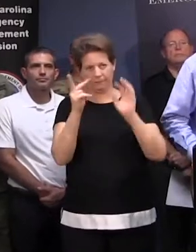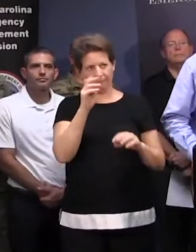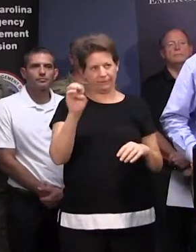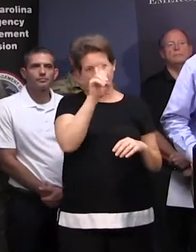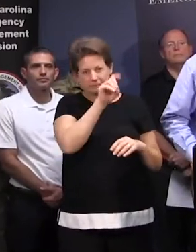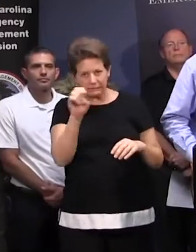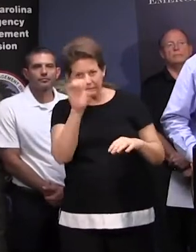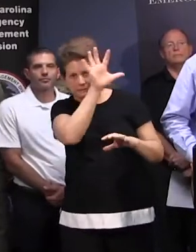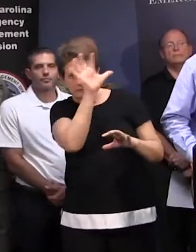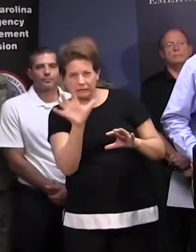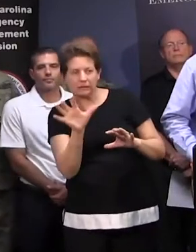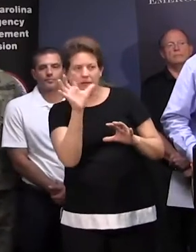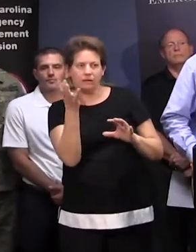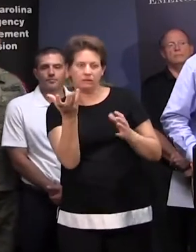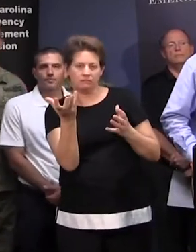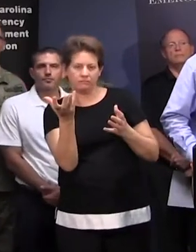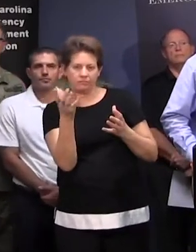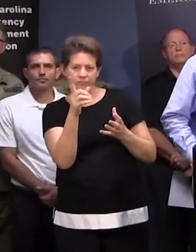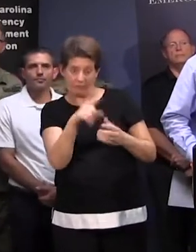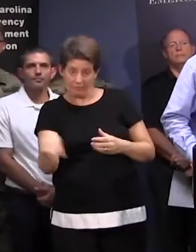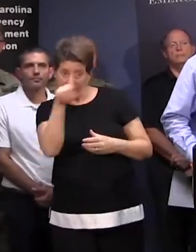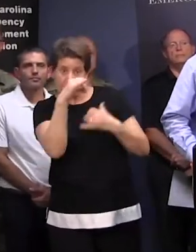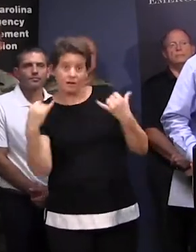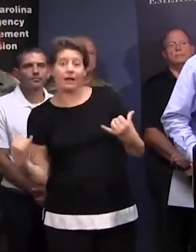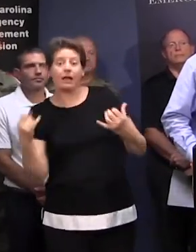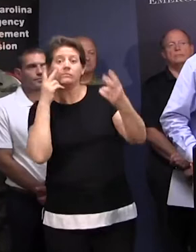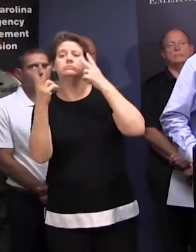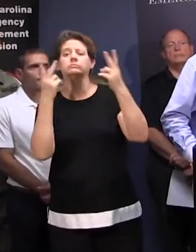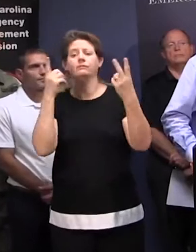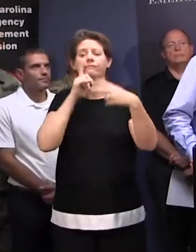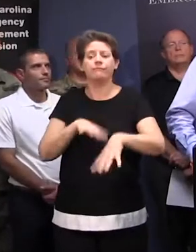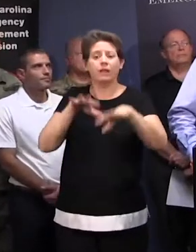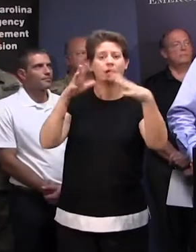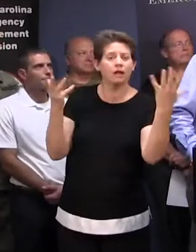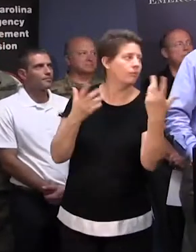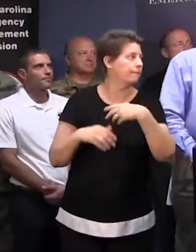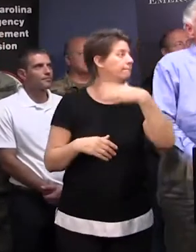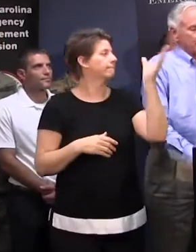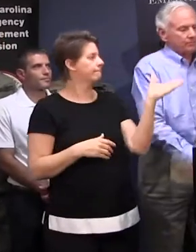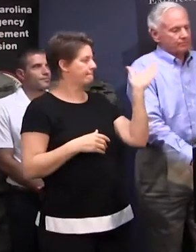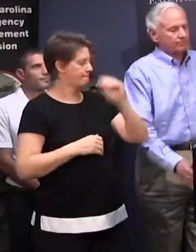talk a little more about what folks there are seeing right now as far as flooding situations? Currently?